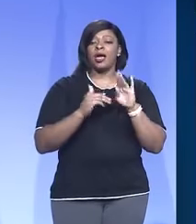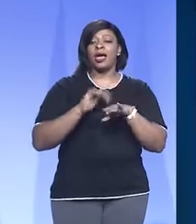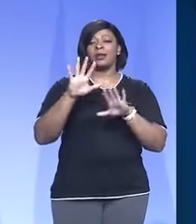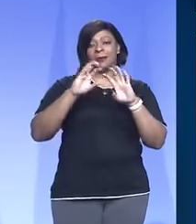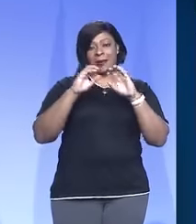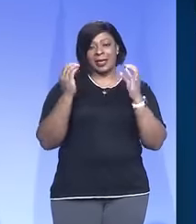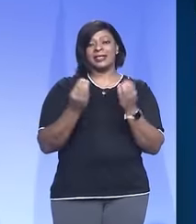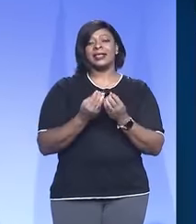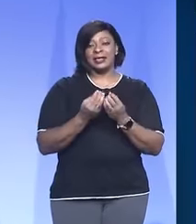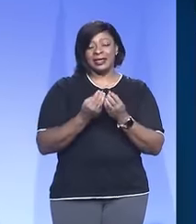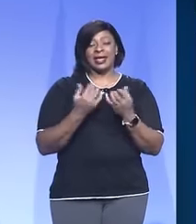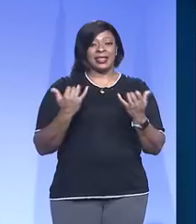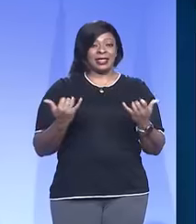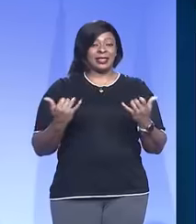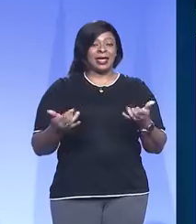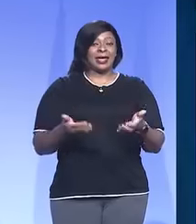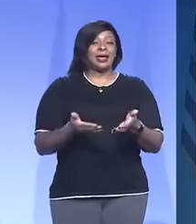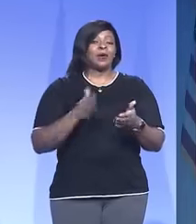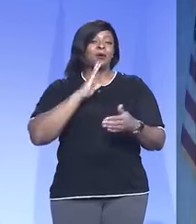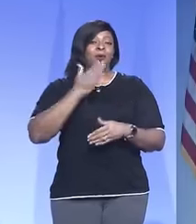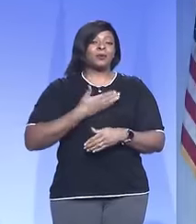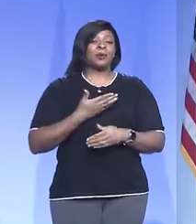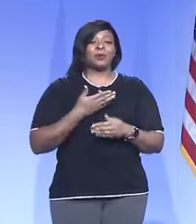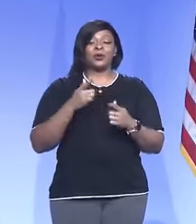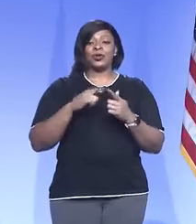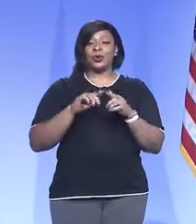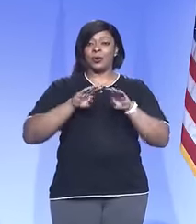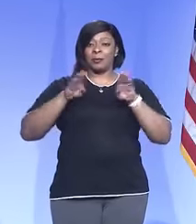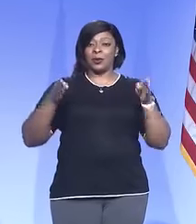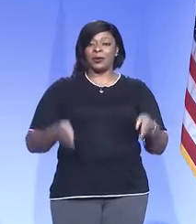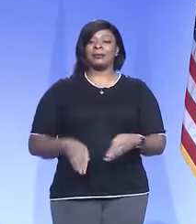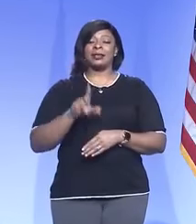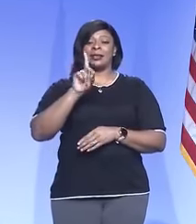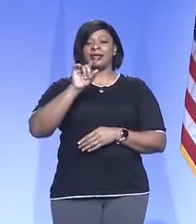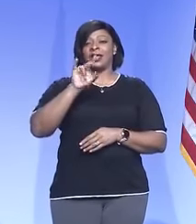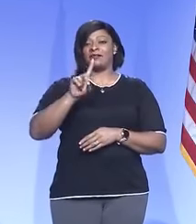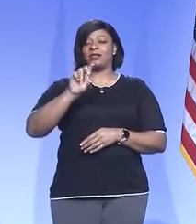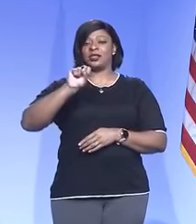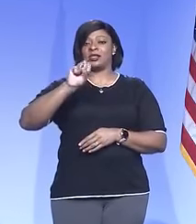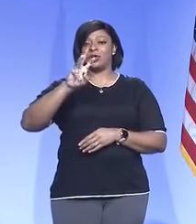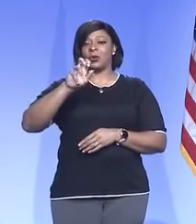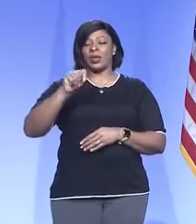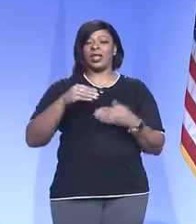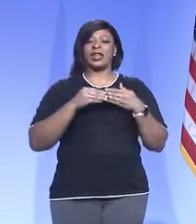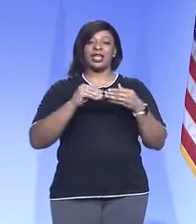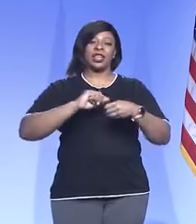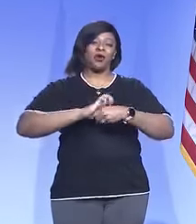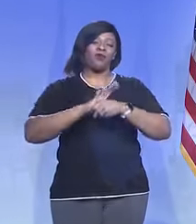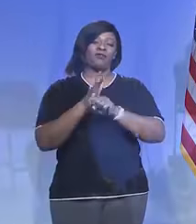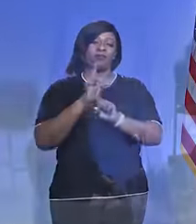your organization. At this time, I'd like to welcome to the podium David Sweat, who leads the COVID response.